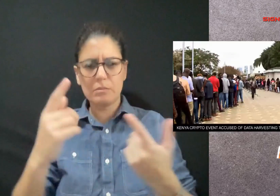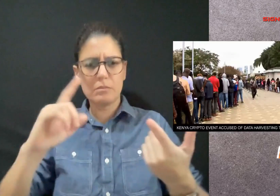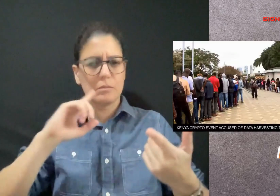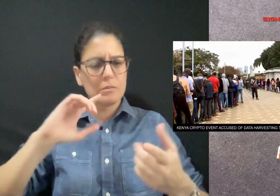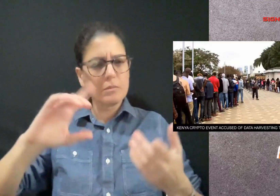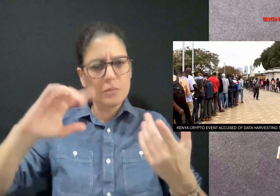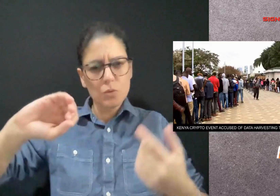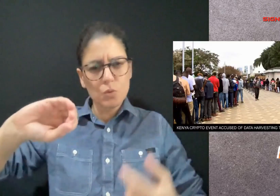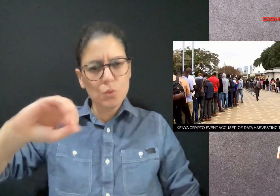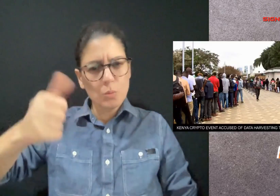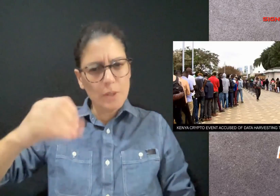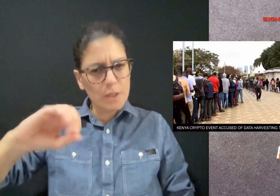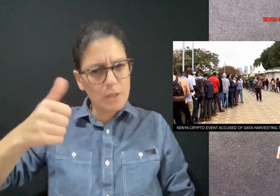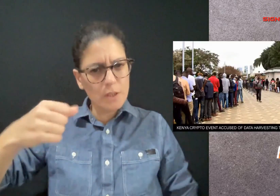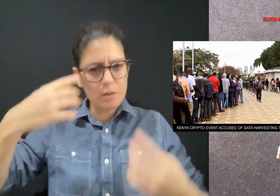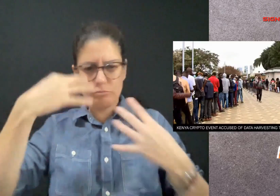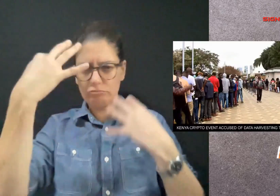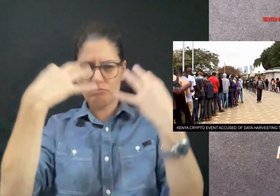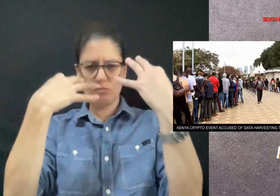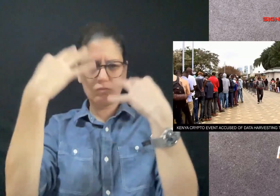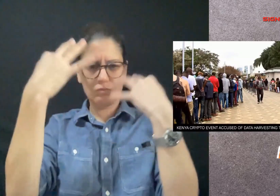WorldCoin has been suspended.